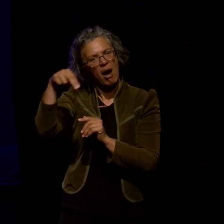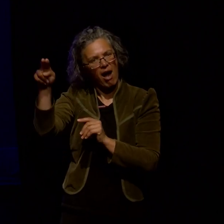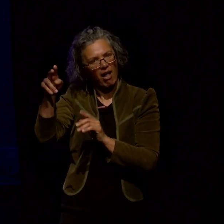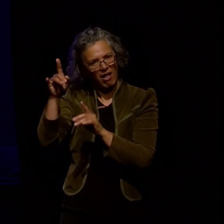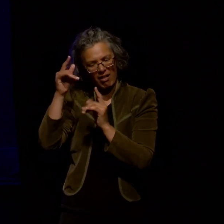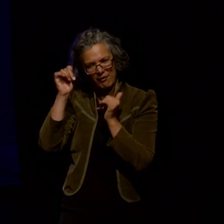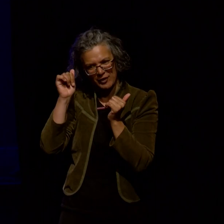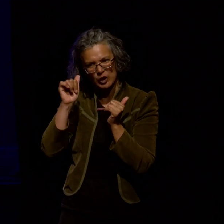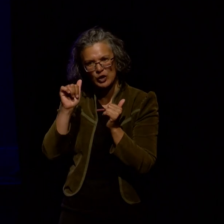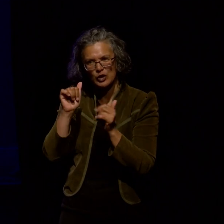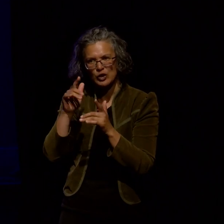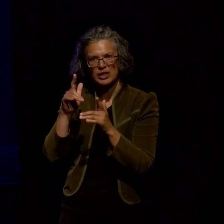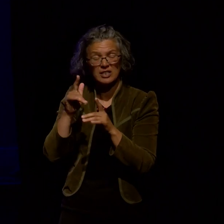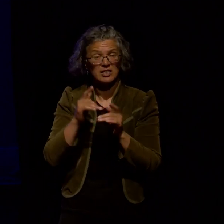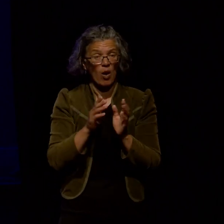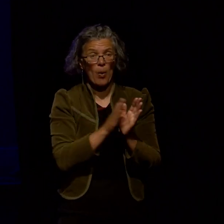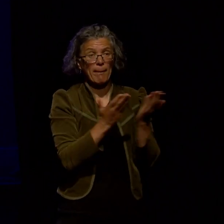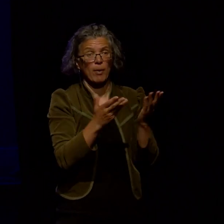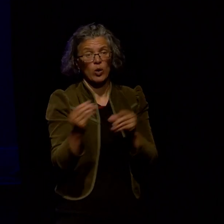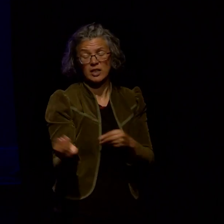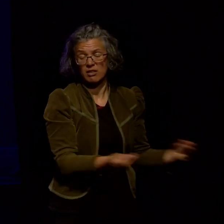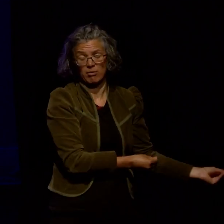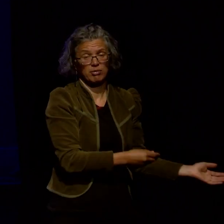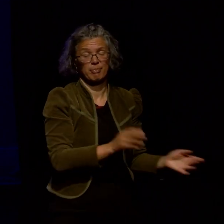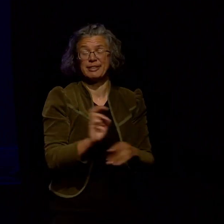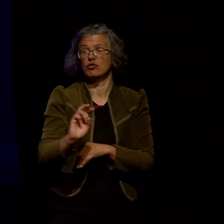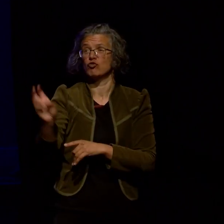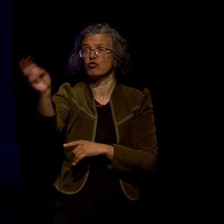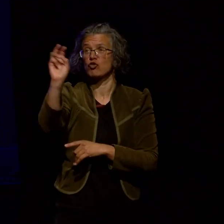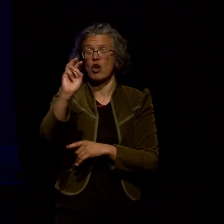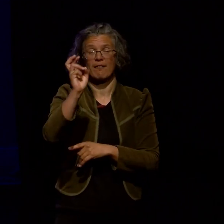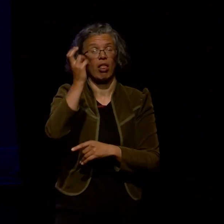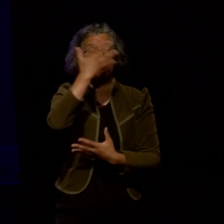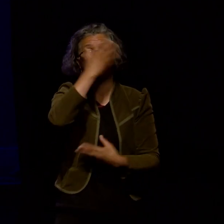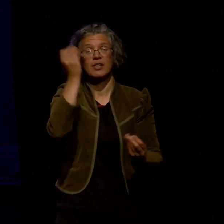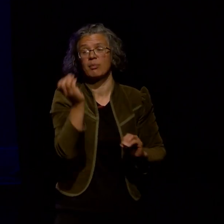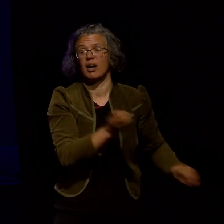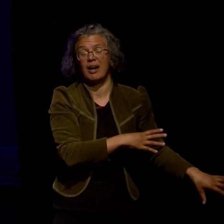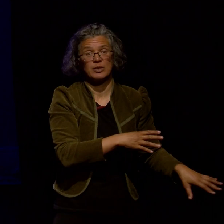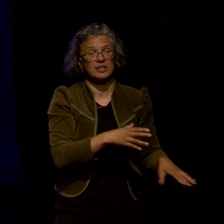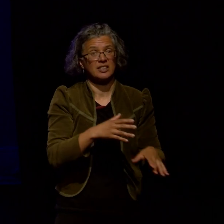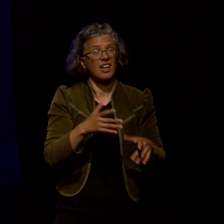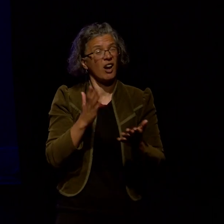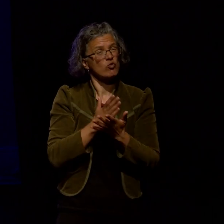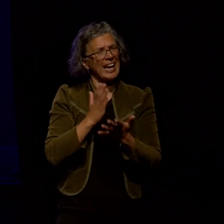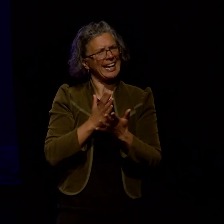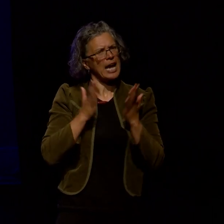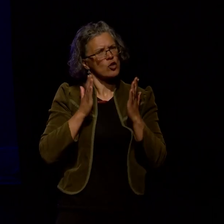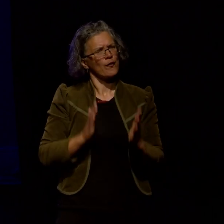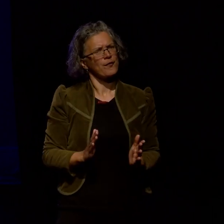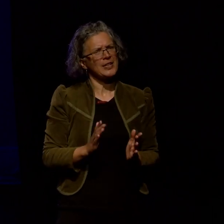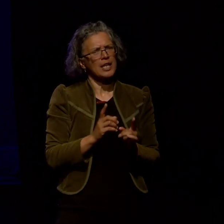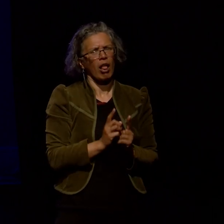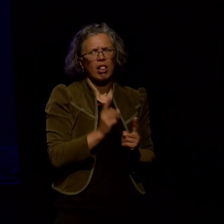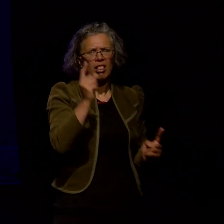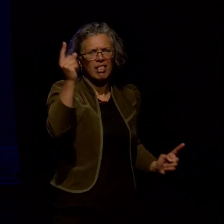provided much needed space the second thing also involved getting distance and I got it was just